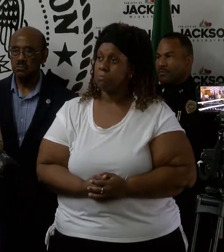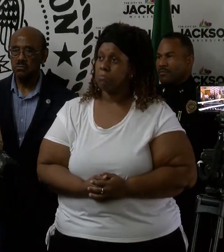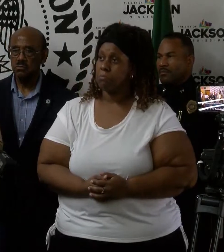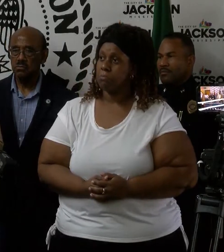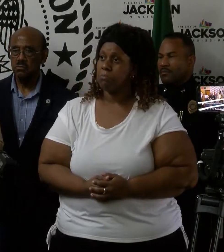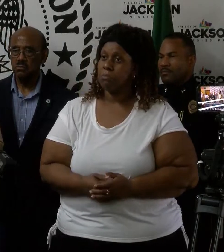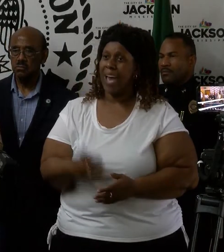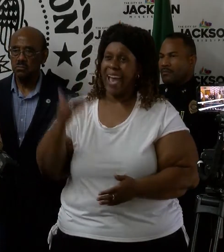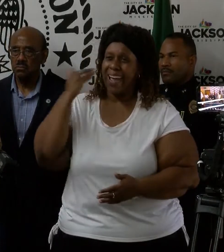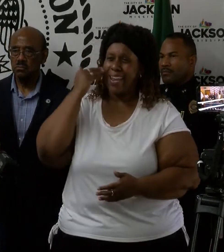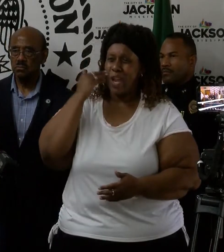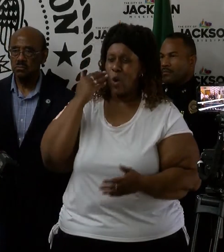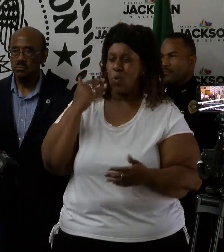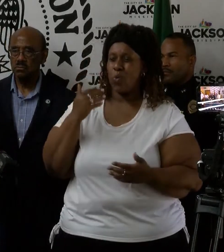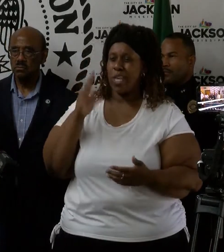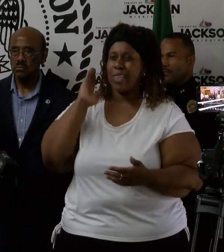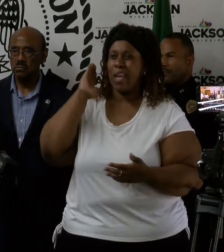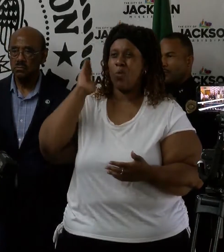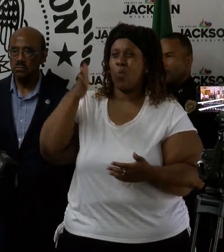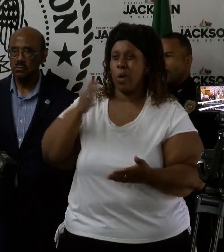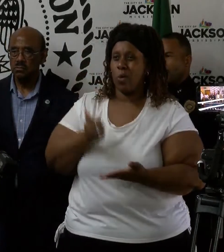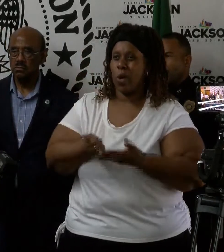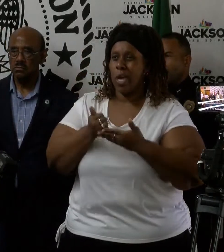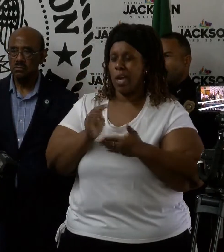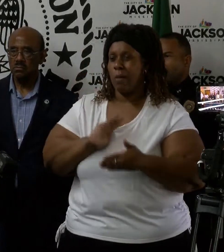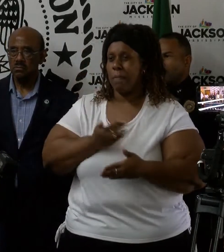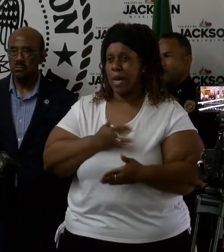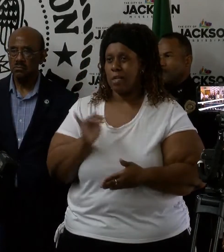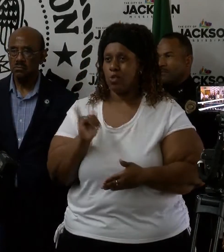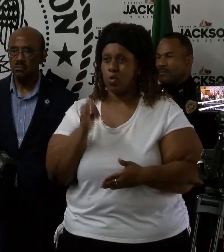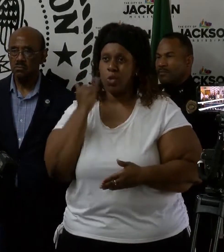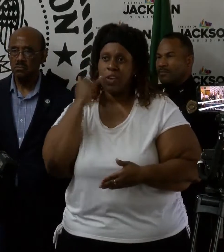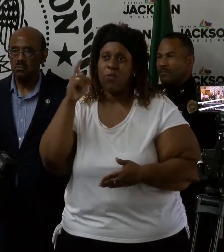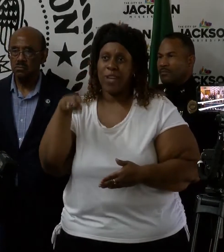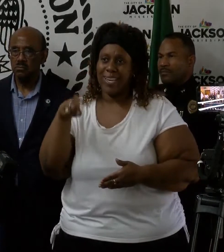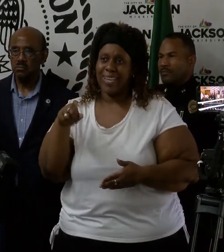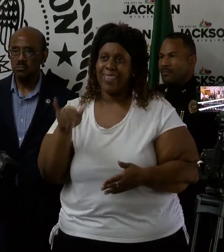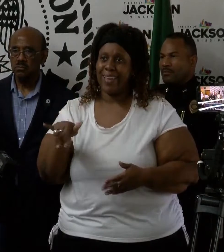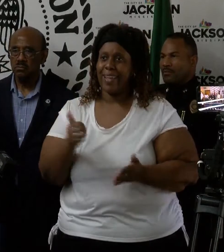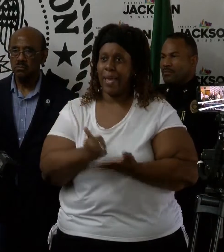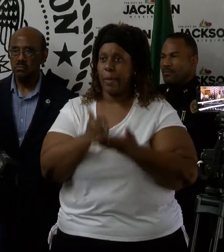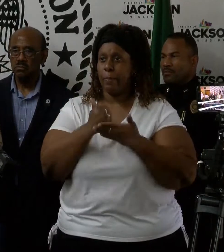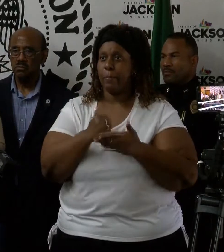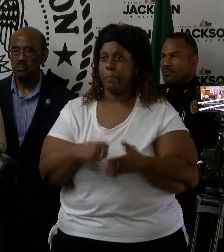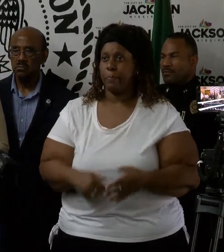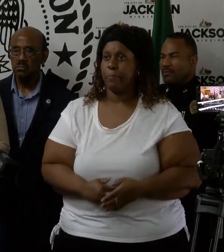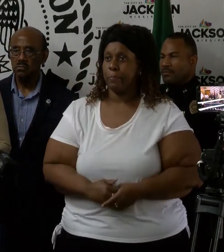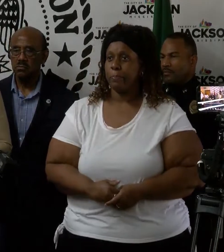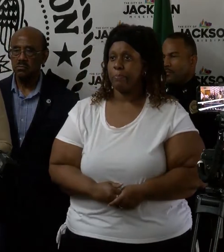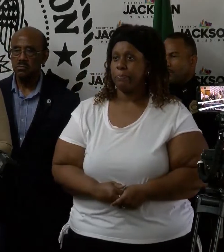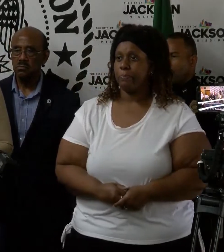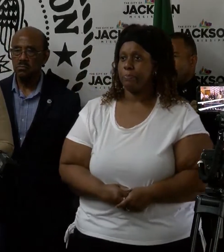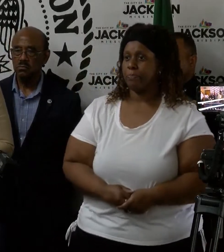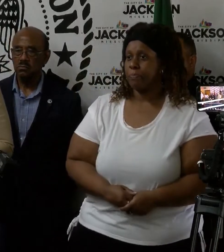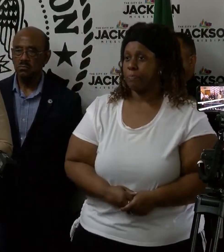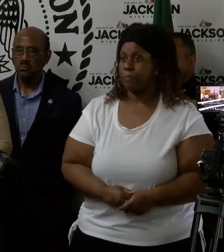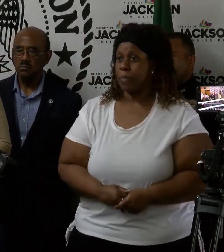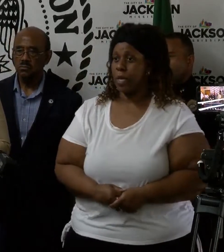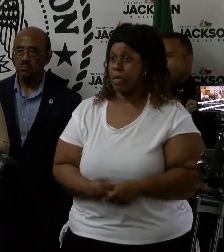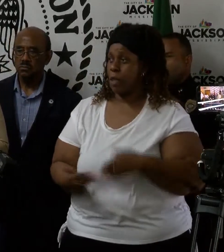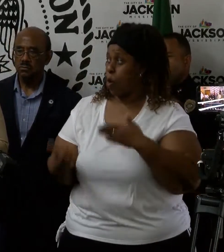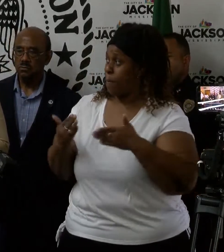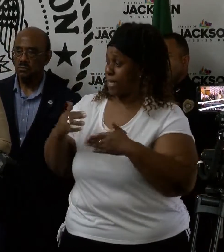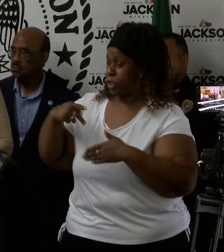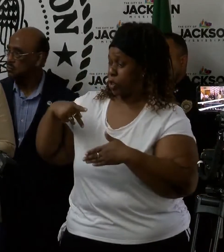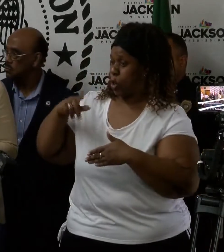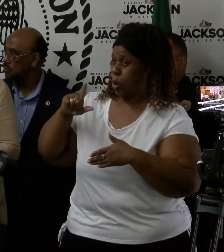fear that they would not have an adequate and appropriate response in the event that we find ourselves in that place. Yes. Yes. may be for Mr.